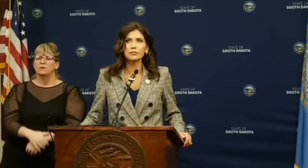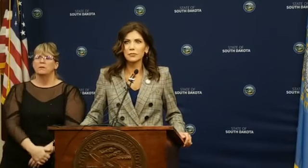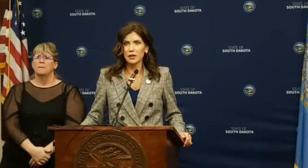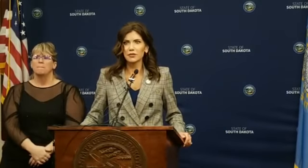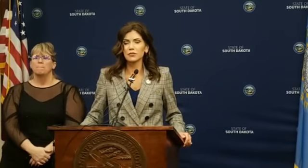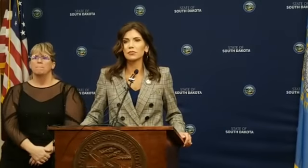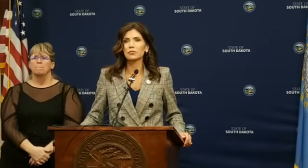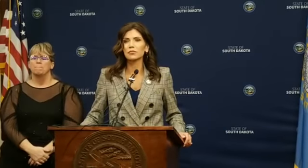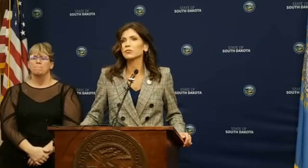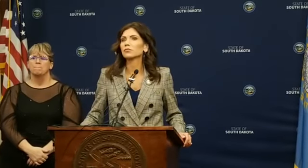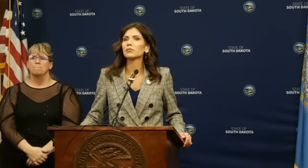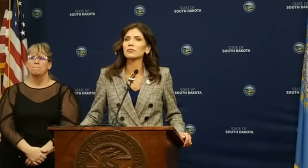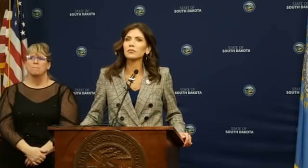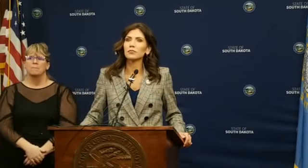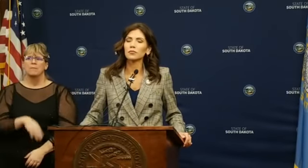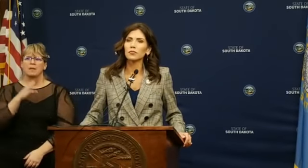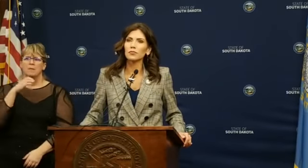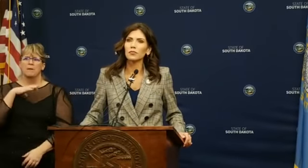Yes.